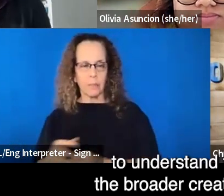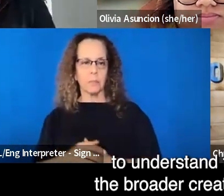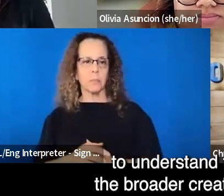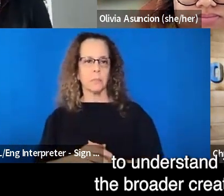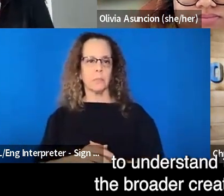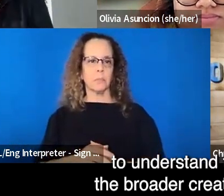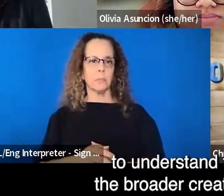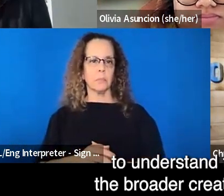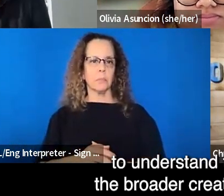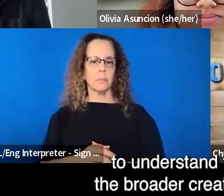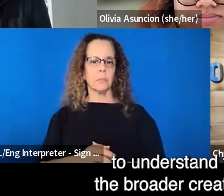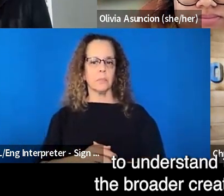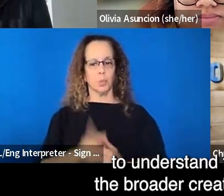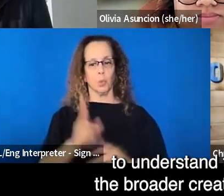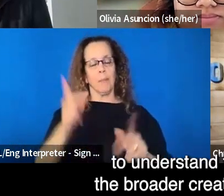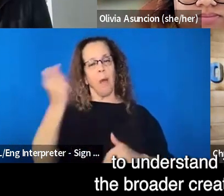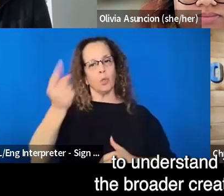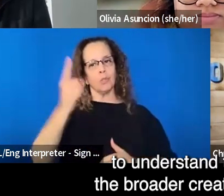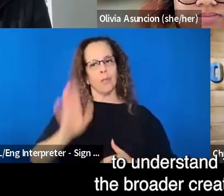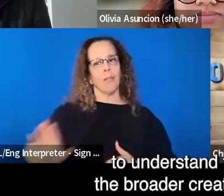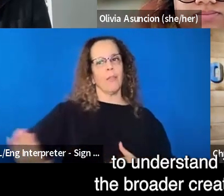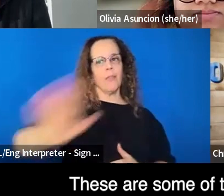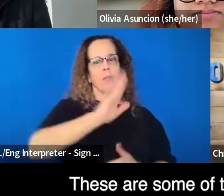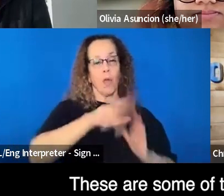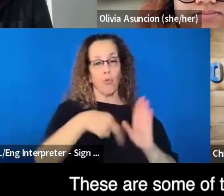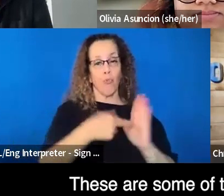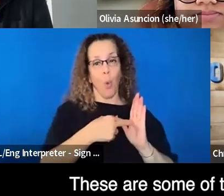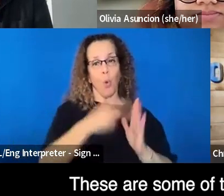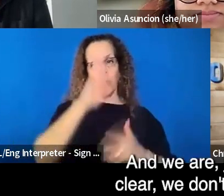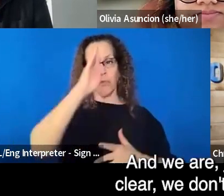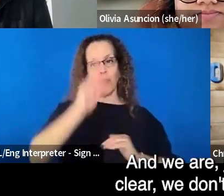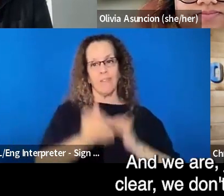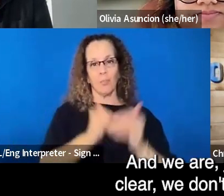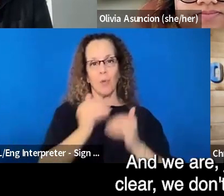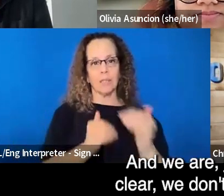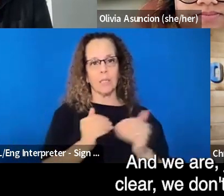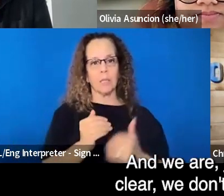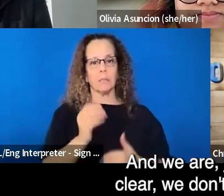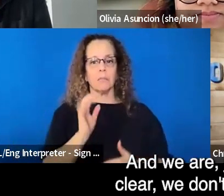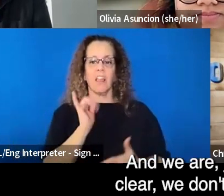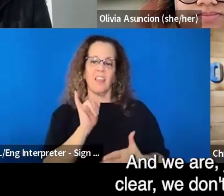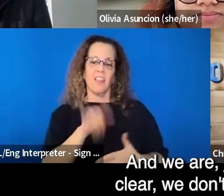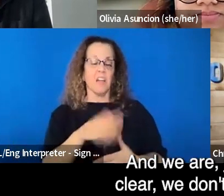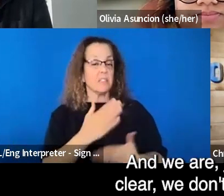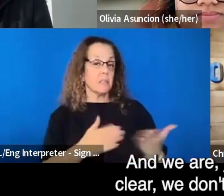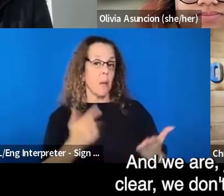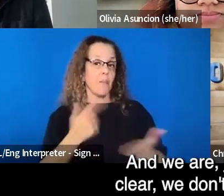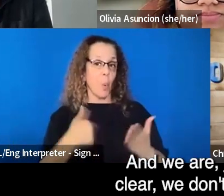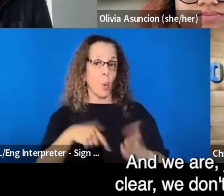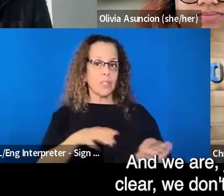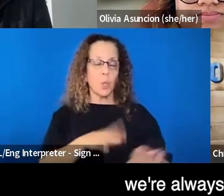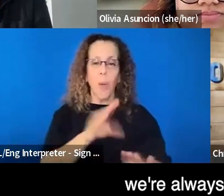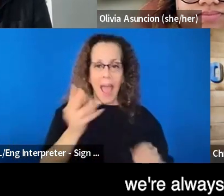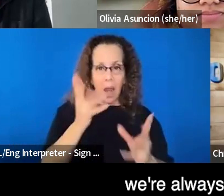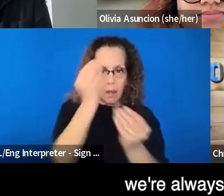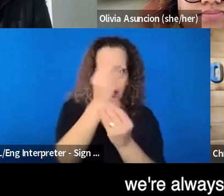understand their role in the broader creative process. These are some of the things we do. And we're just, to be clear, we don't have this.